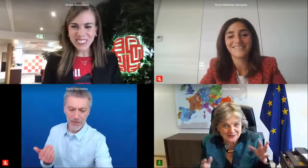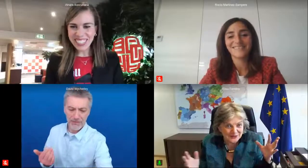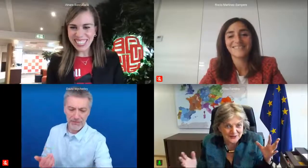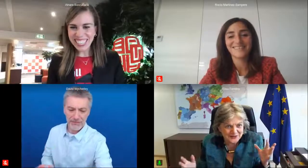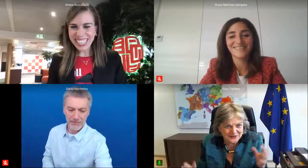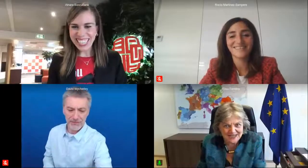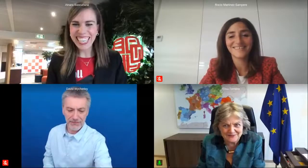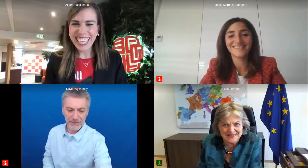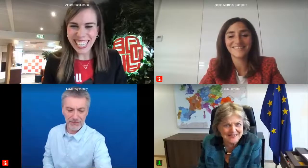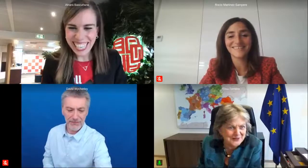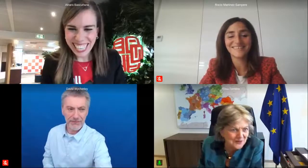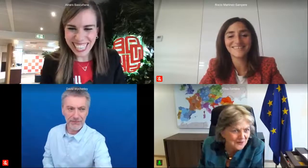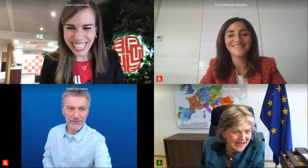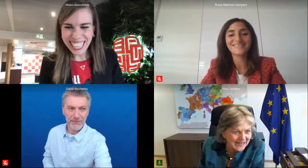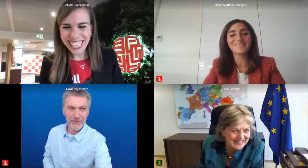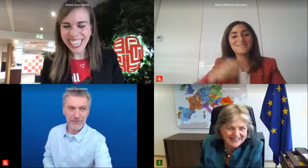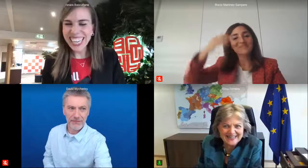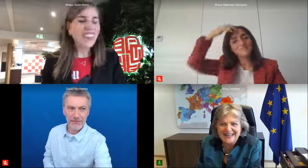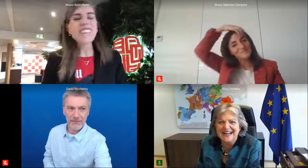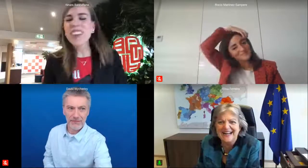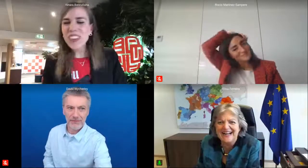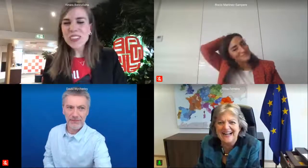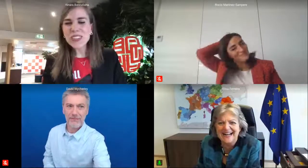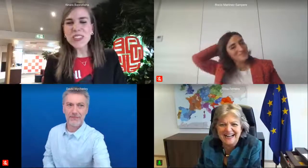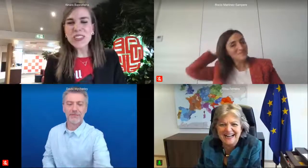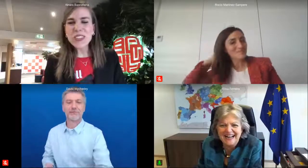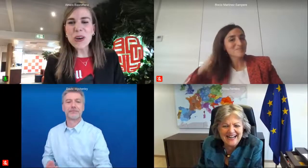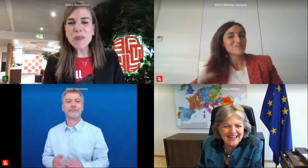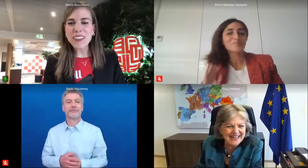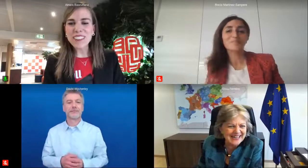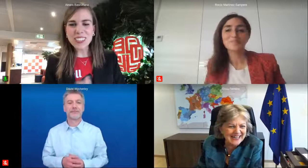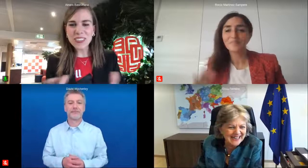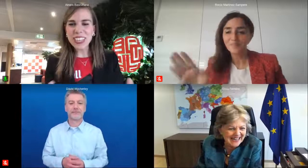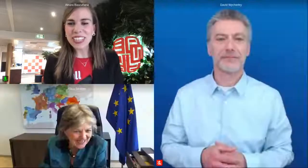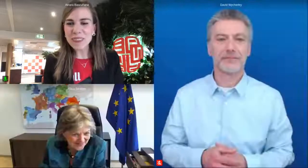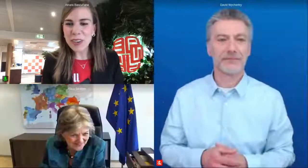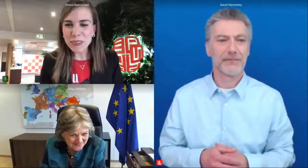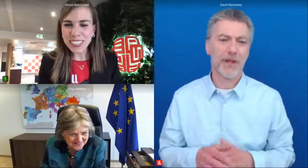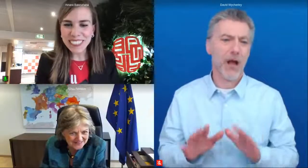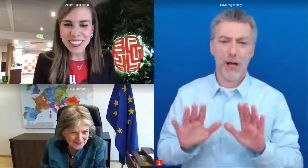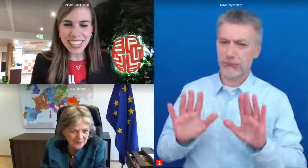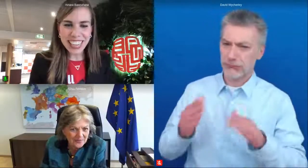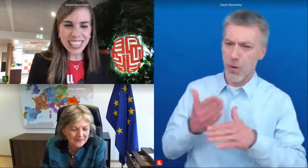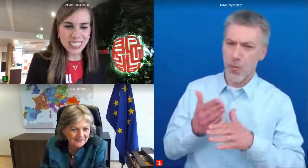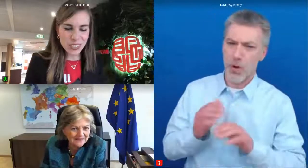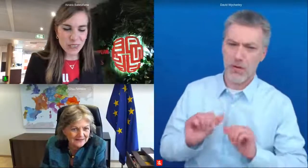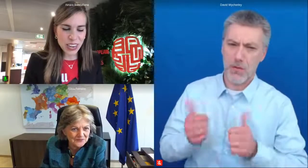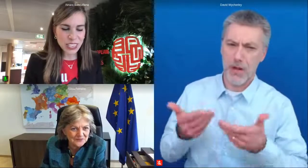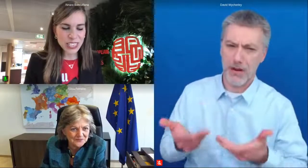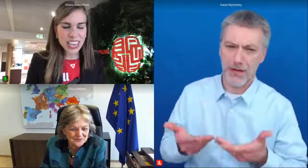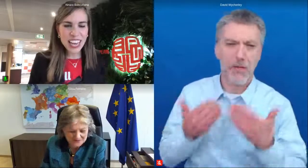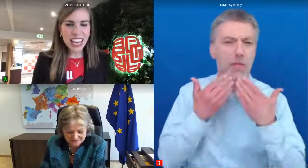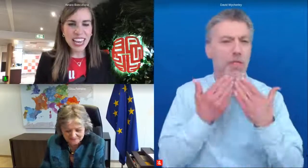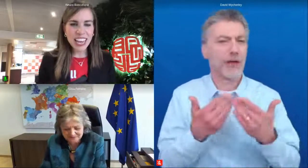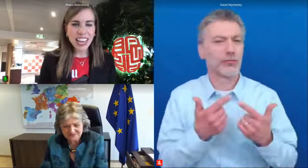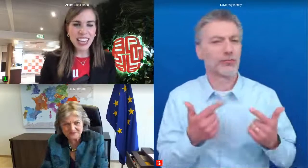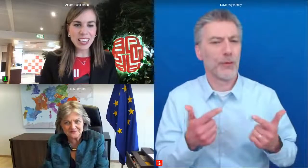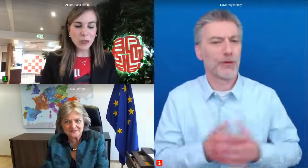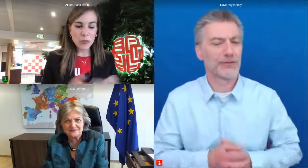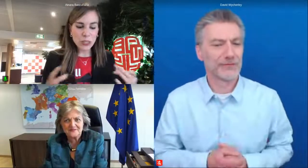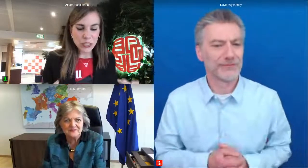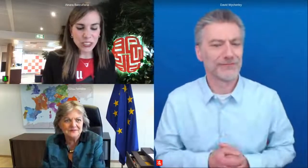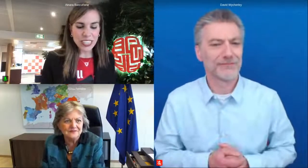press two or three times i don't know why you're problem it's working perfectly well thank you so much uh